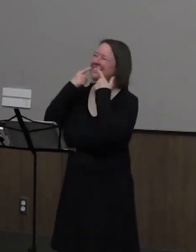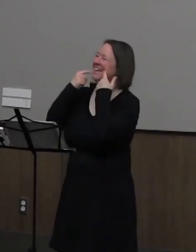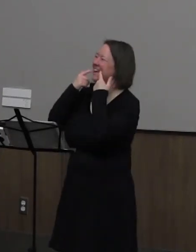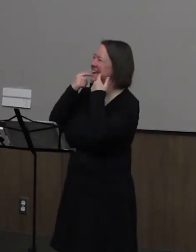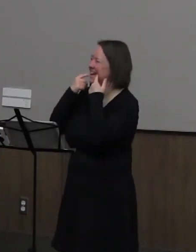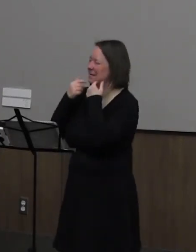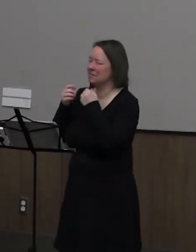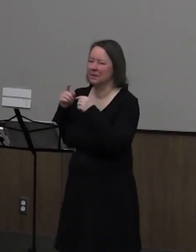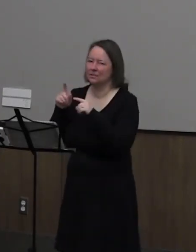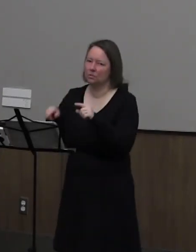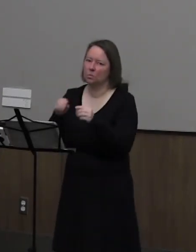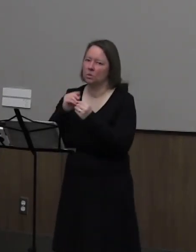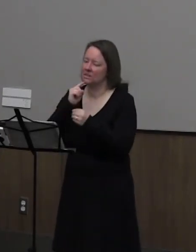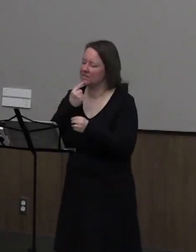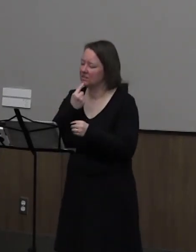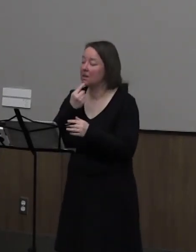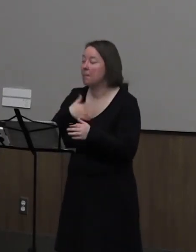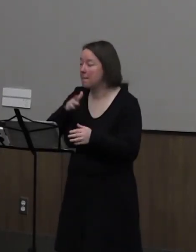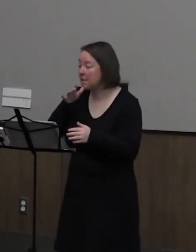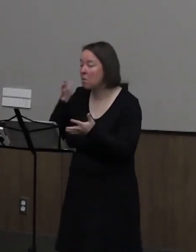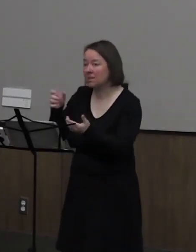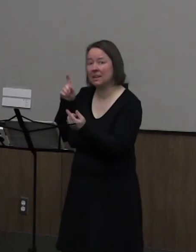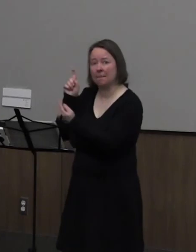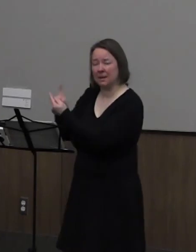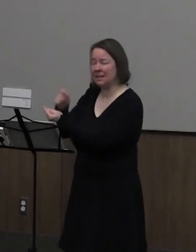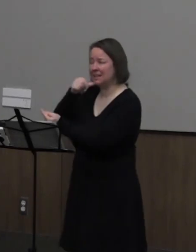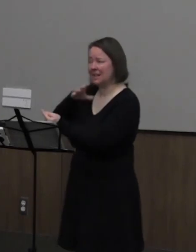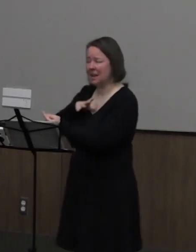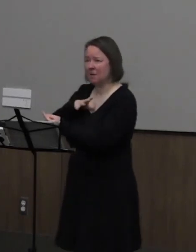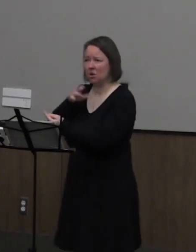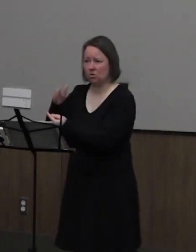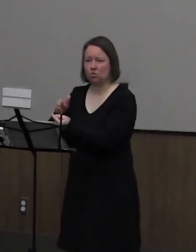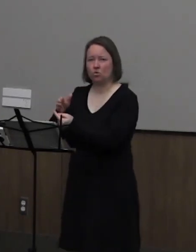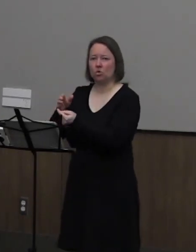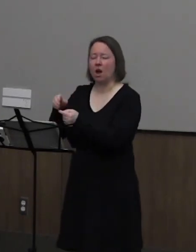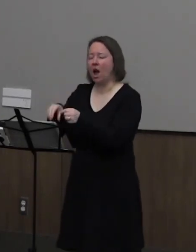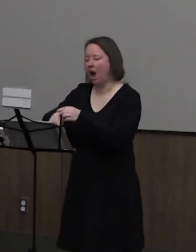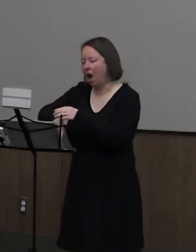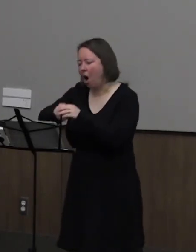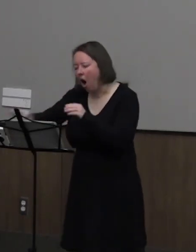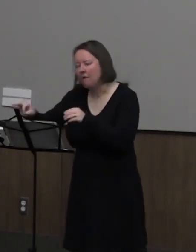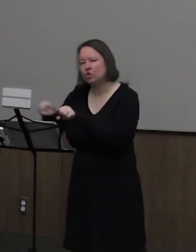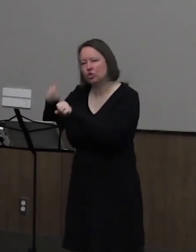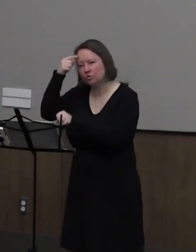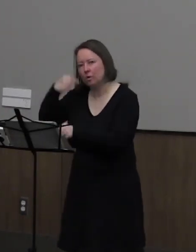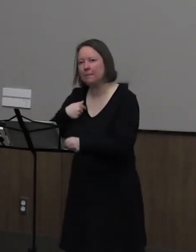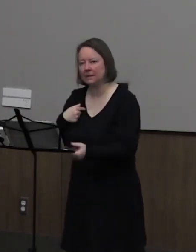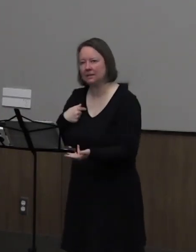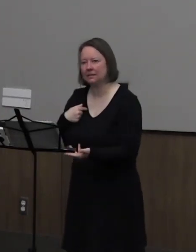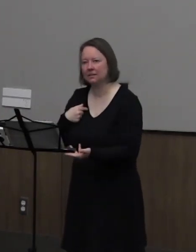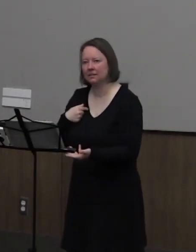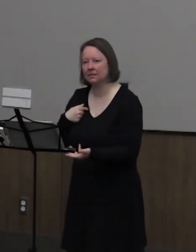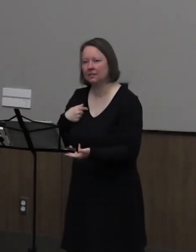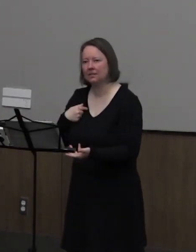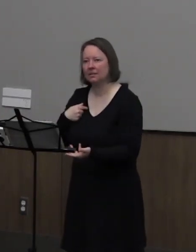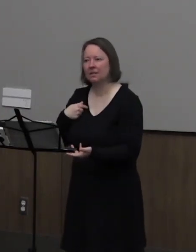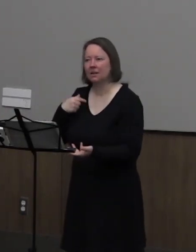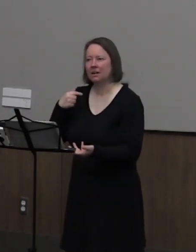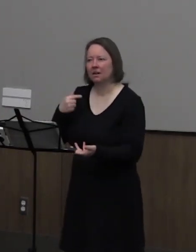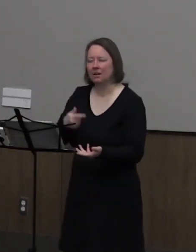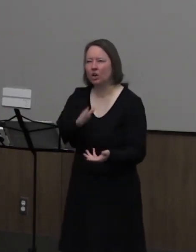she took on a more serious note. My mother wants to meet the lady who stepped out of her shoes for me. Her gratitude felt